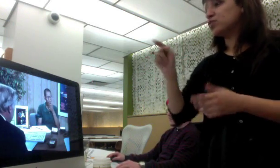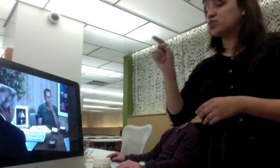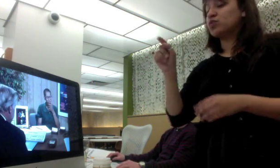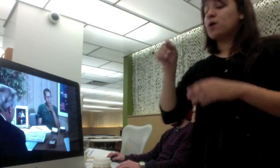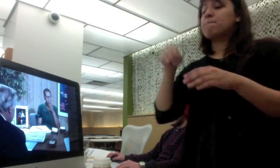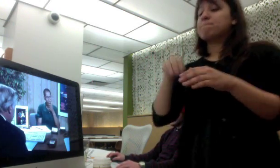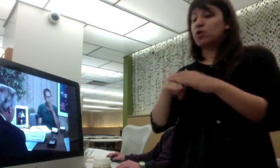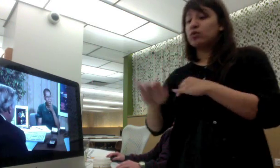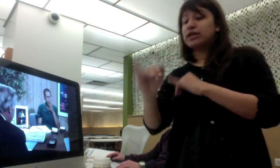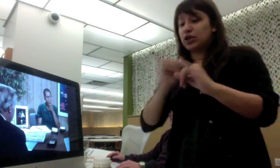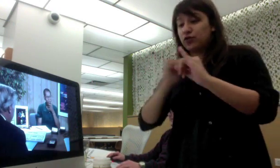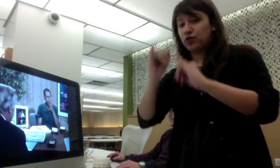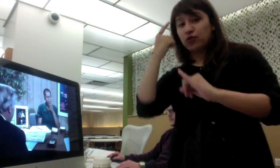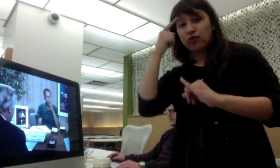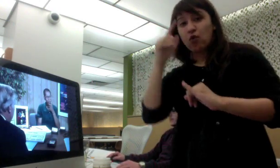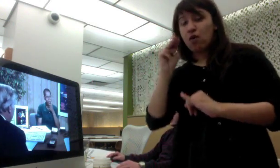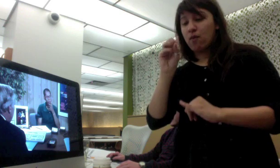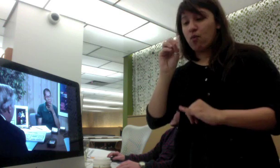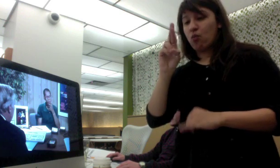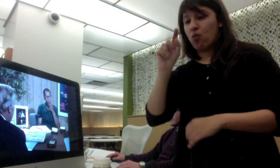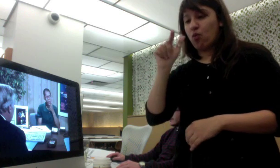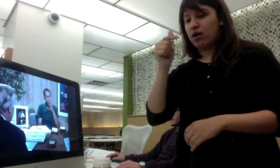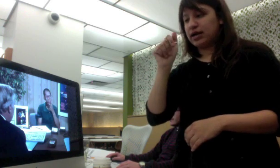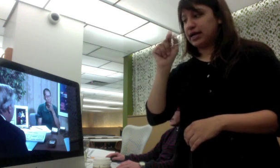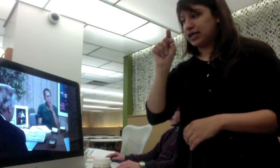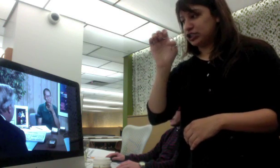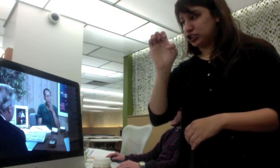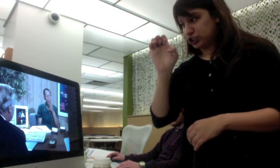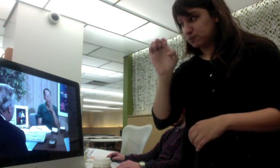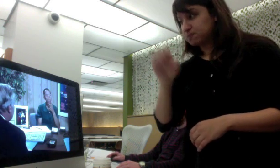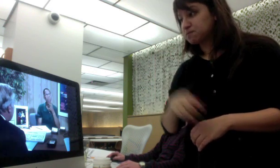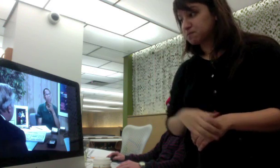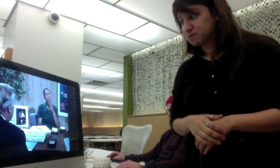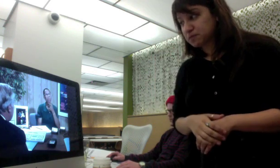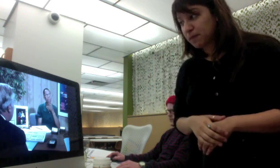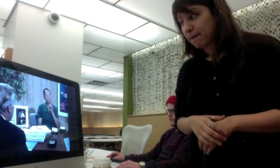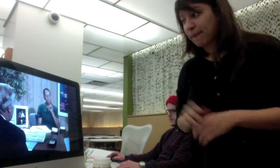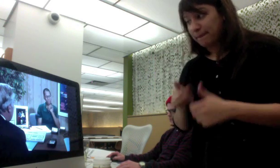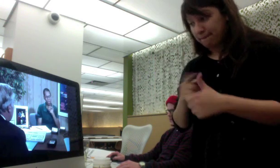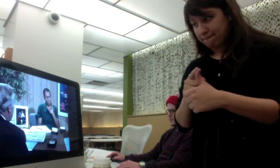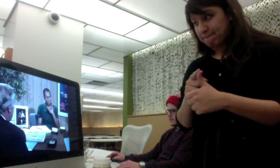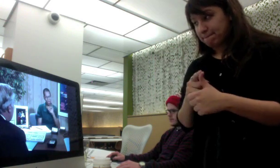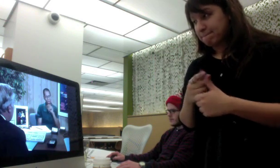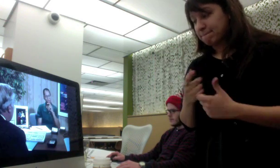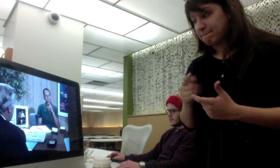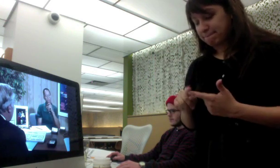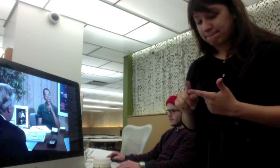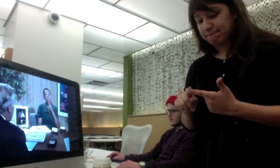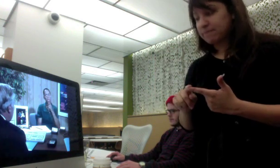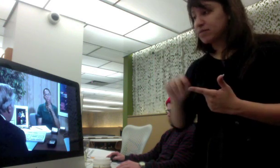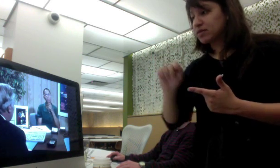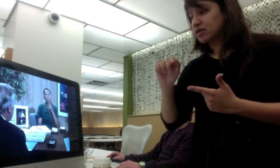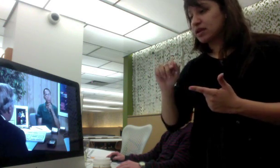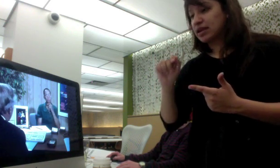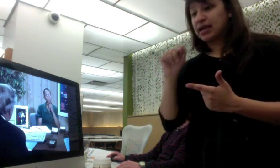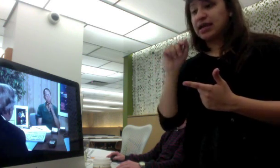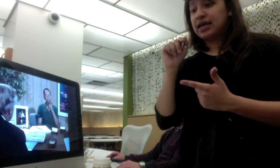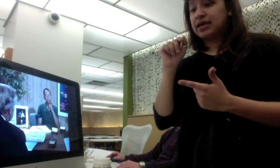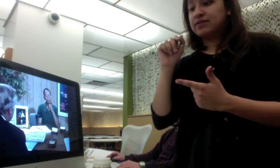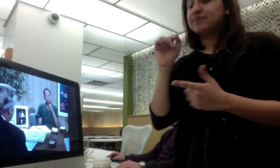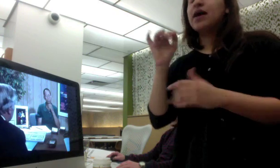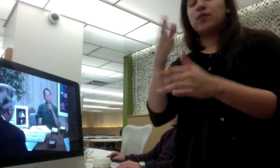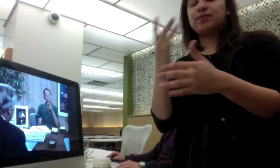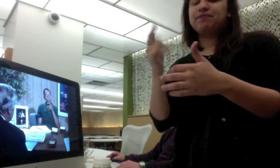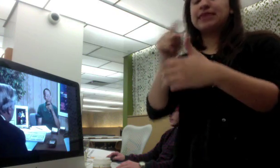and with that mortgage interview